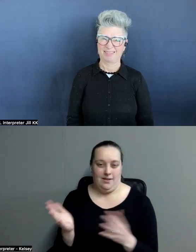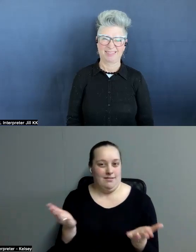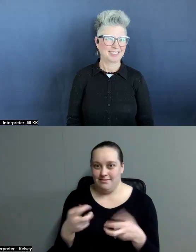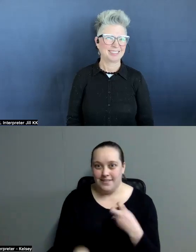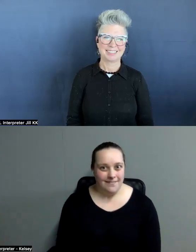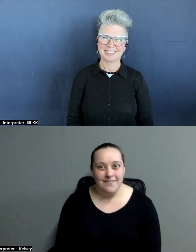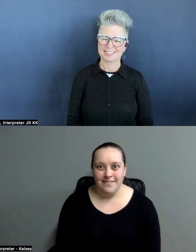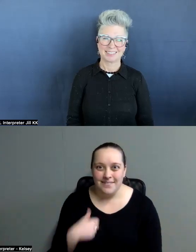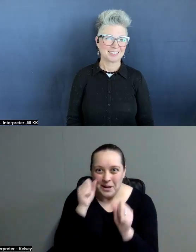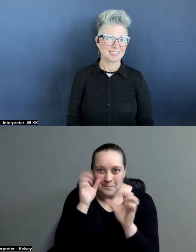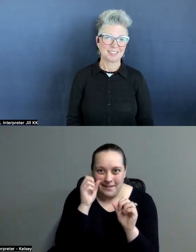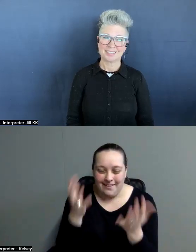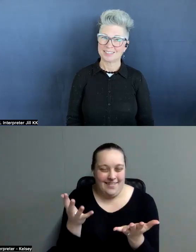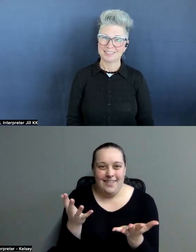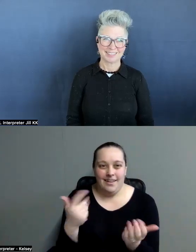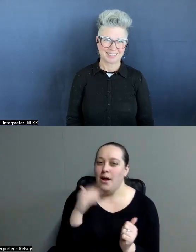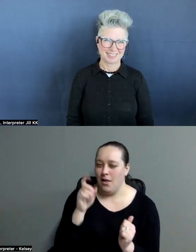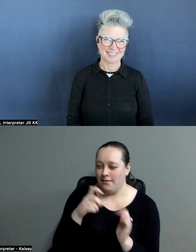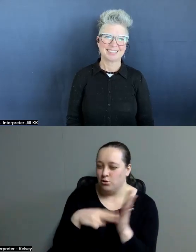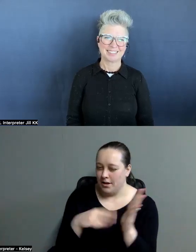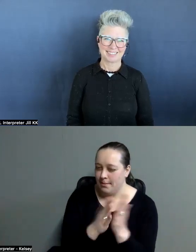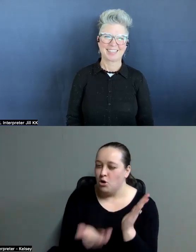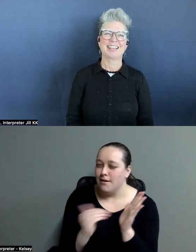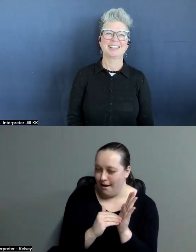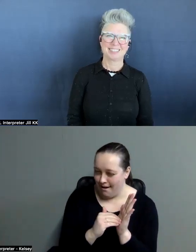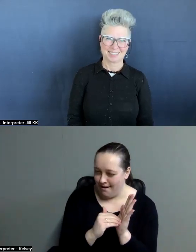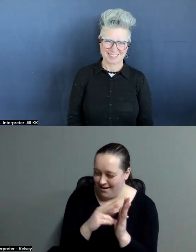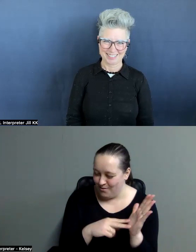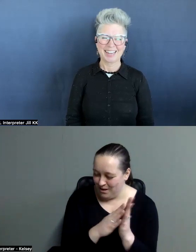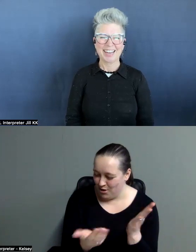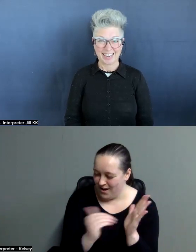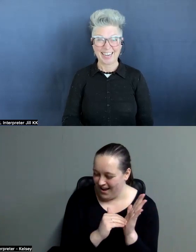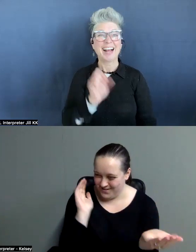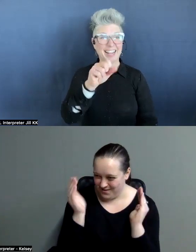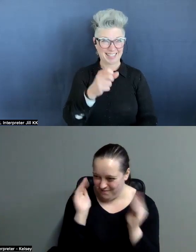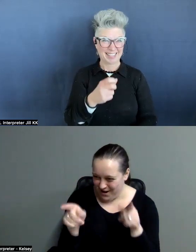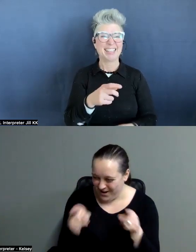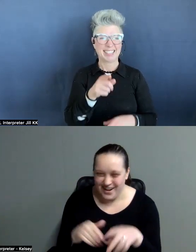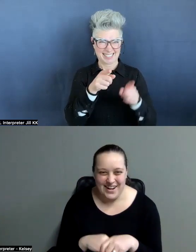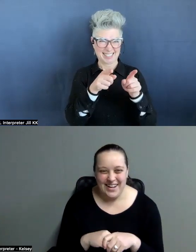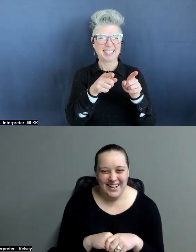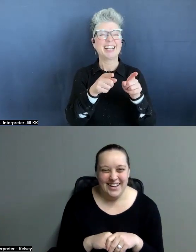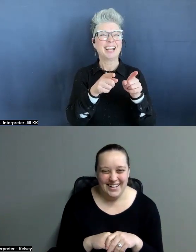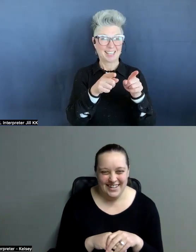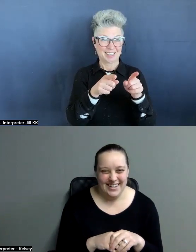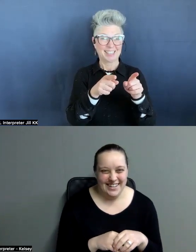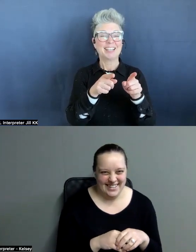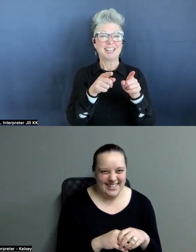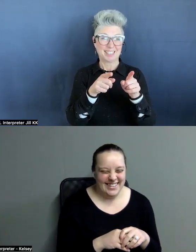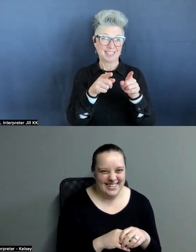I'm amazed. I'm going to have to read that book again. That's true. how good I did. sent me a note. movie.